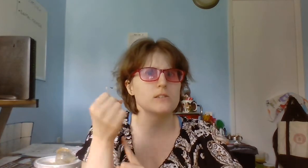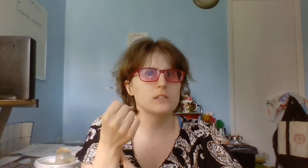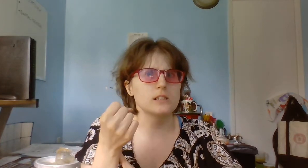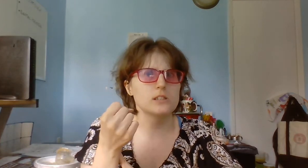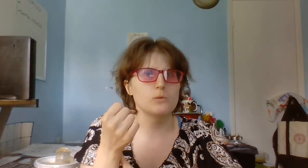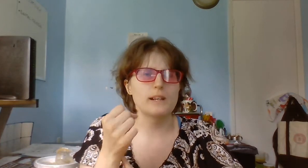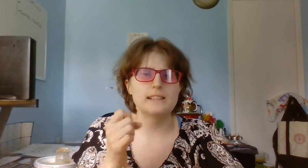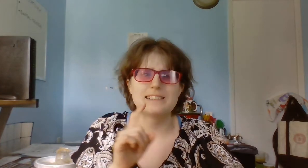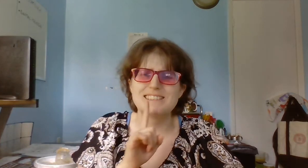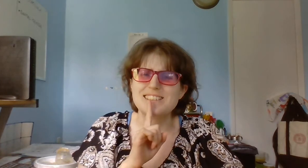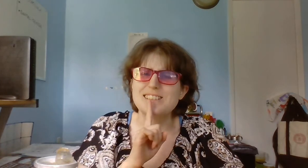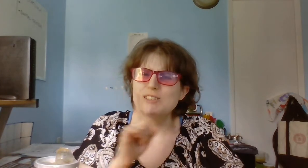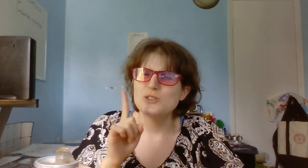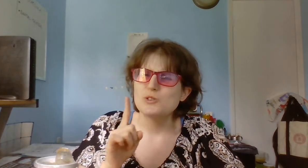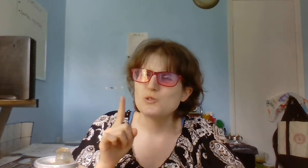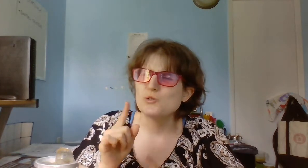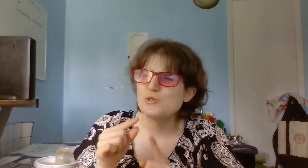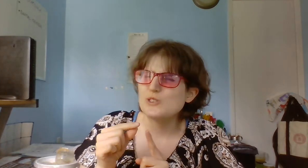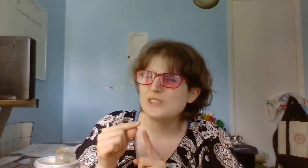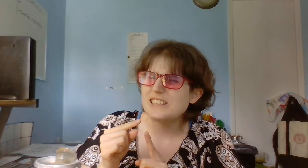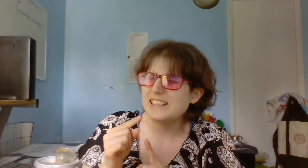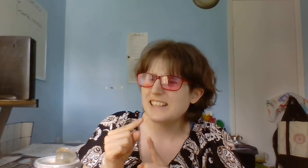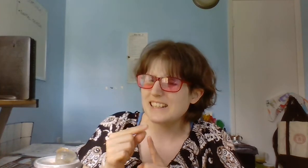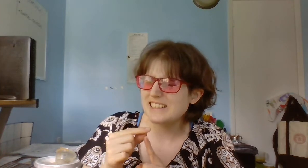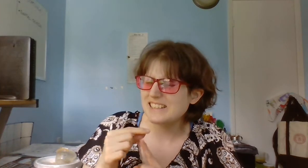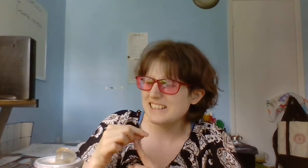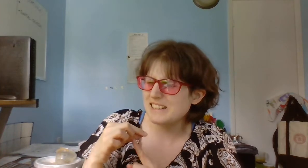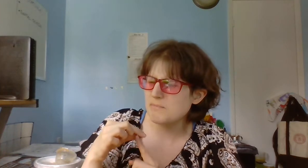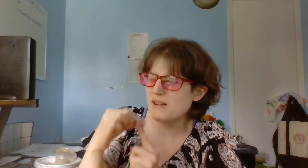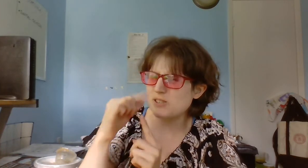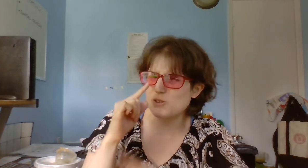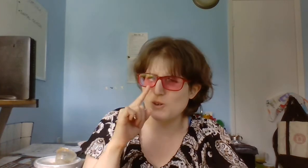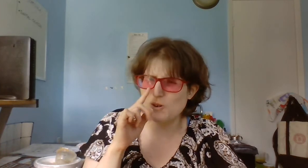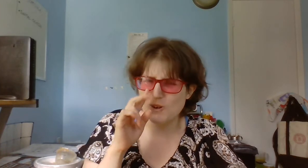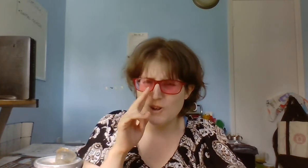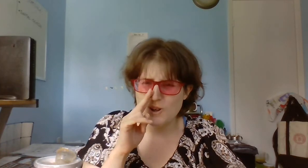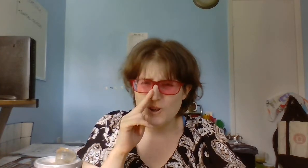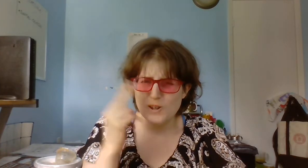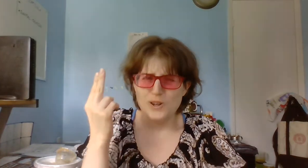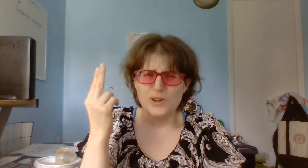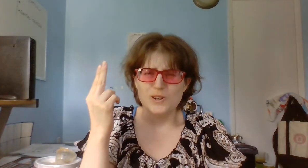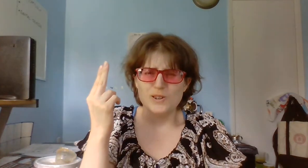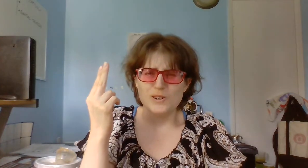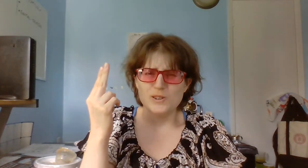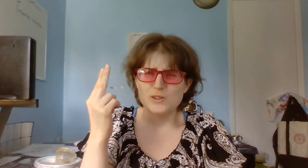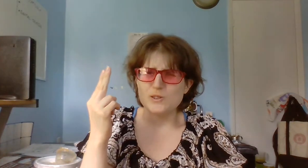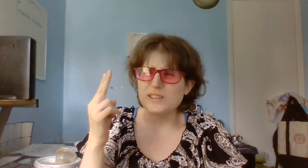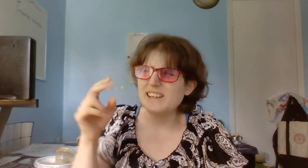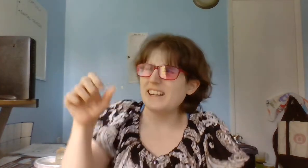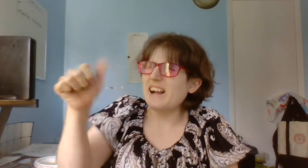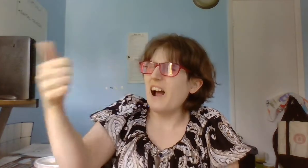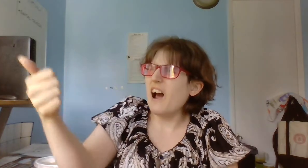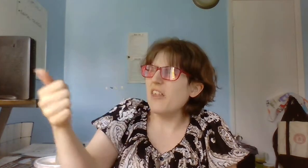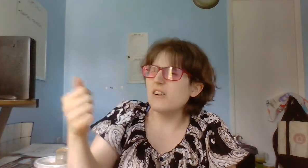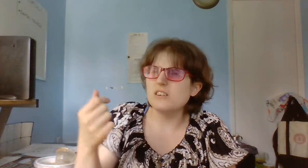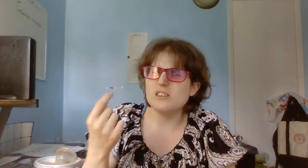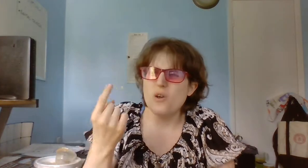situations, really special, unique, other's.